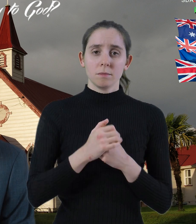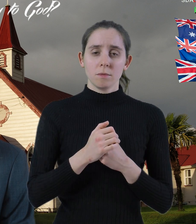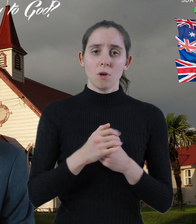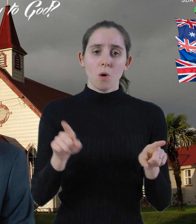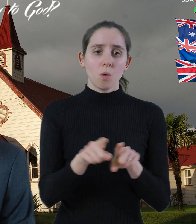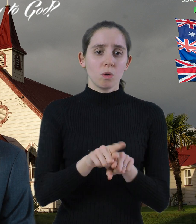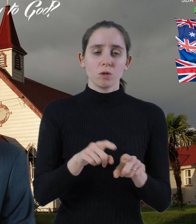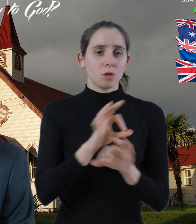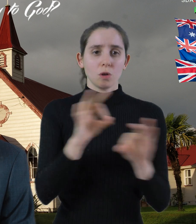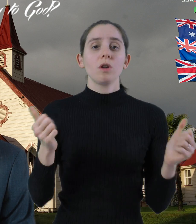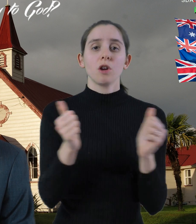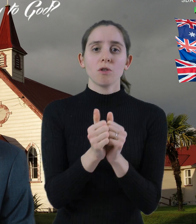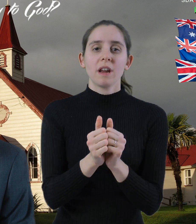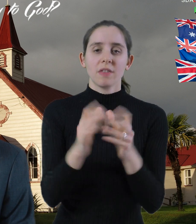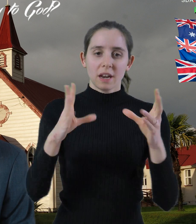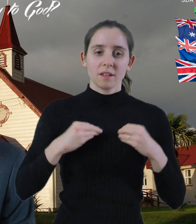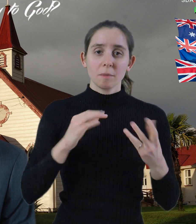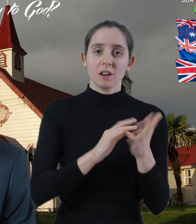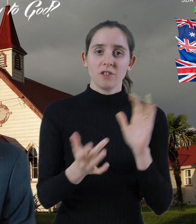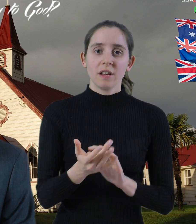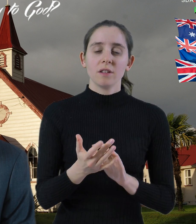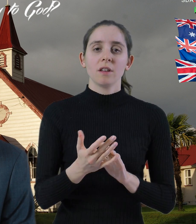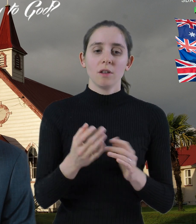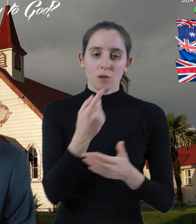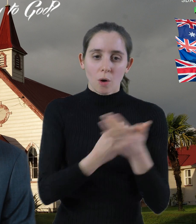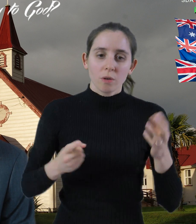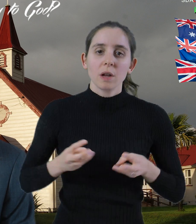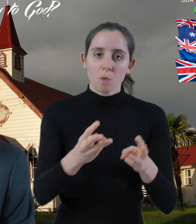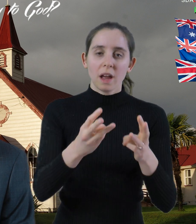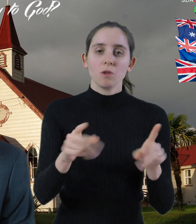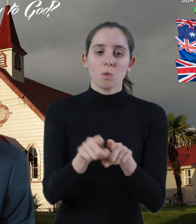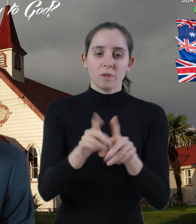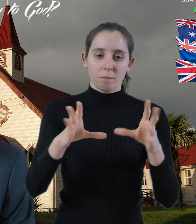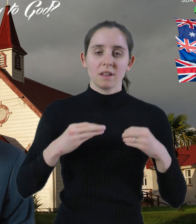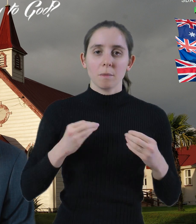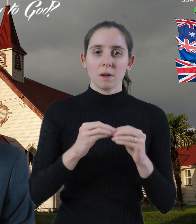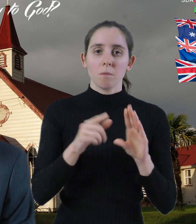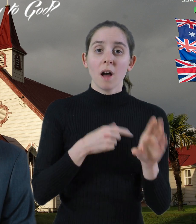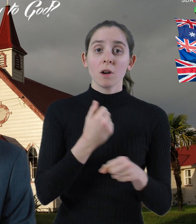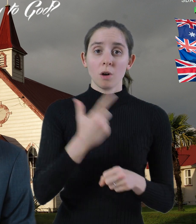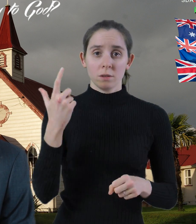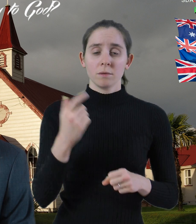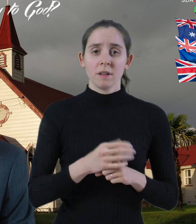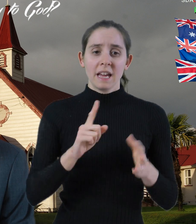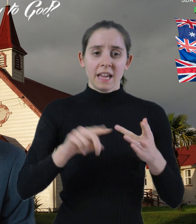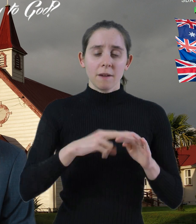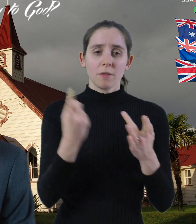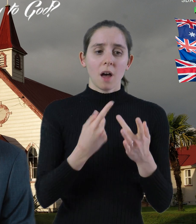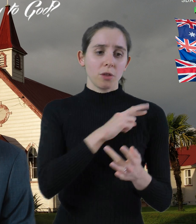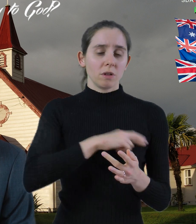also don't agree that accepting Jesus is the only way to be accepted by God. If these other religions are true,